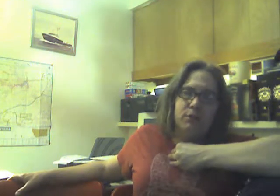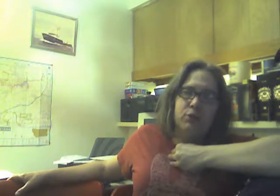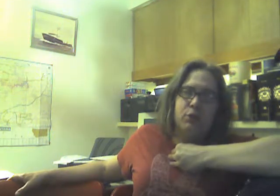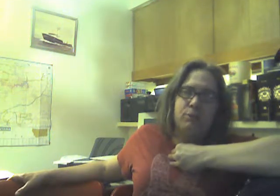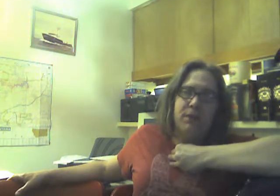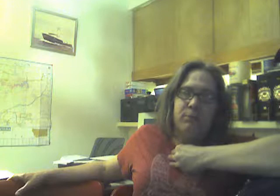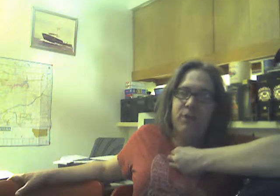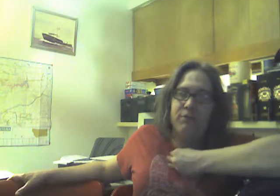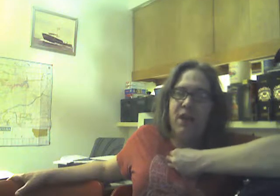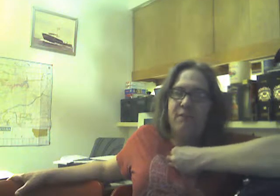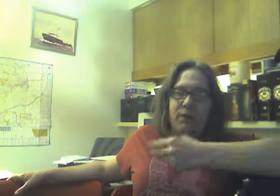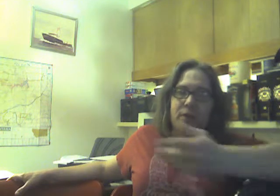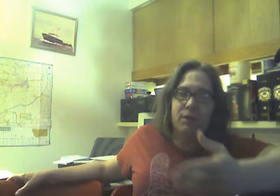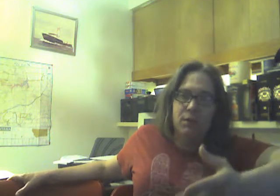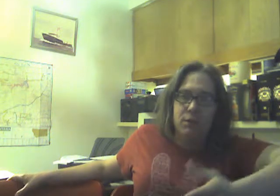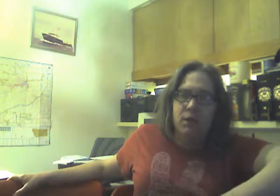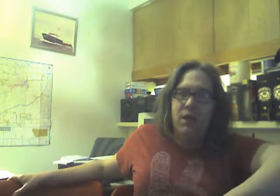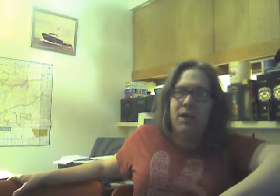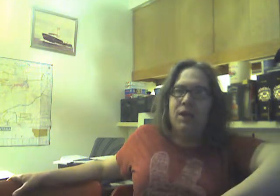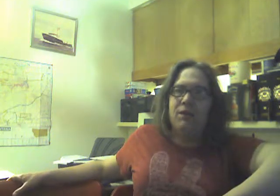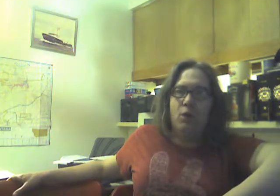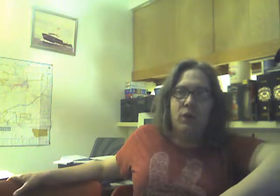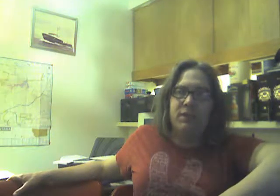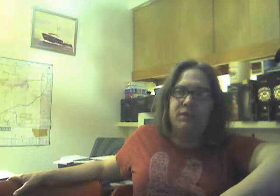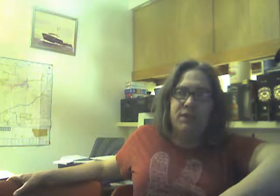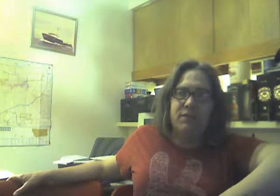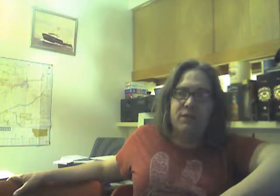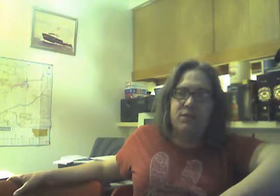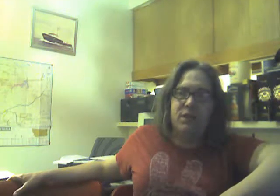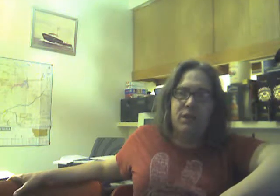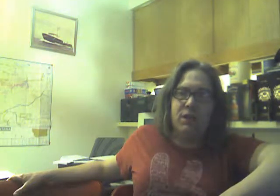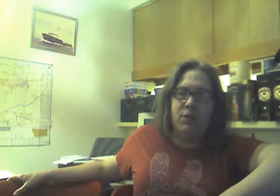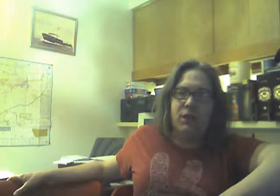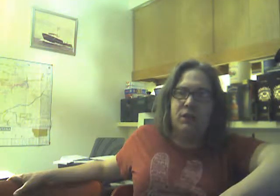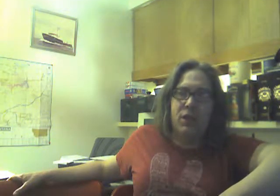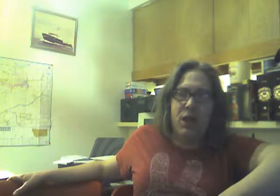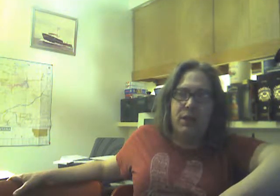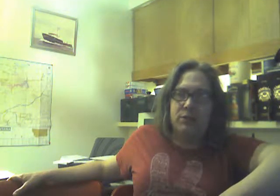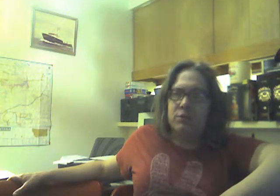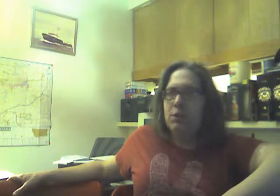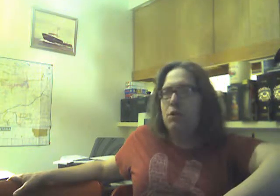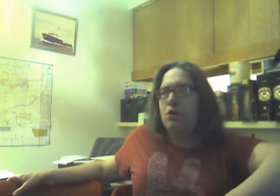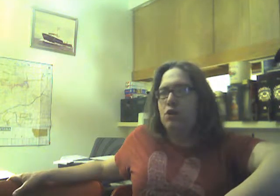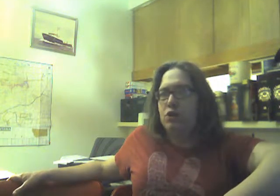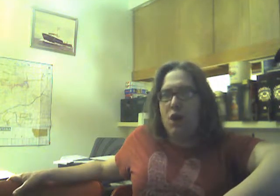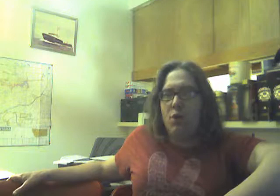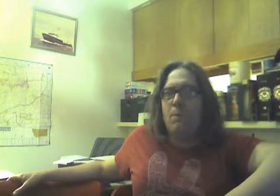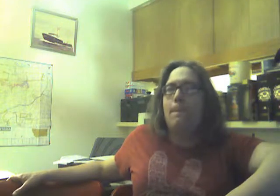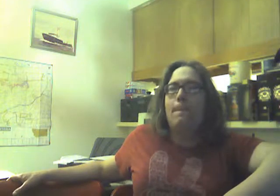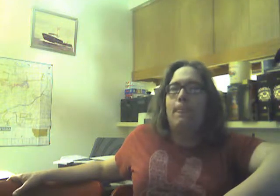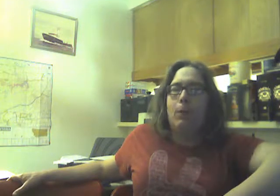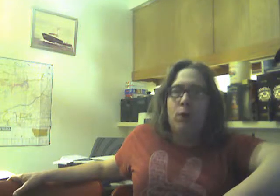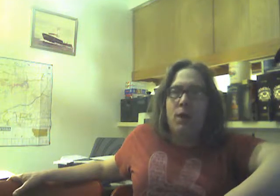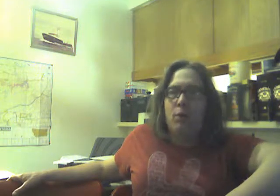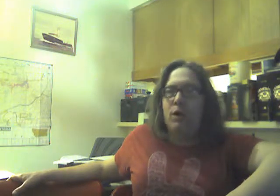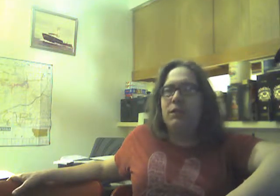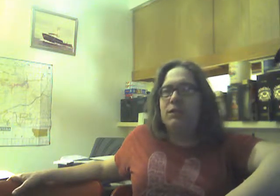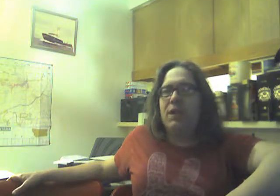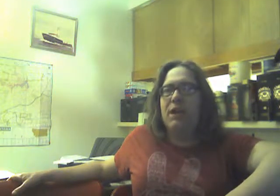transgendered people. Never have been. I don't like deceivers and I don't like liars. So, what I wanted to say